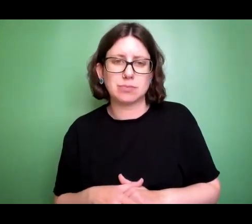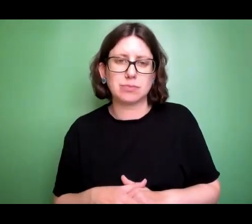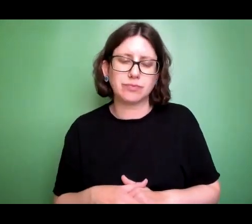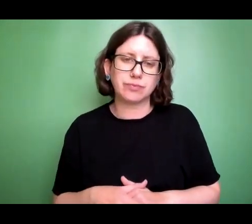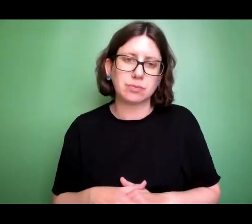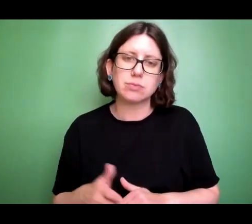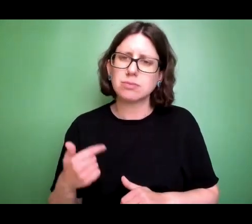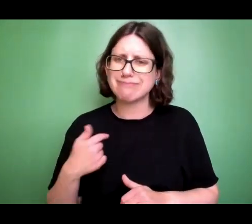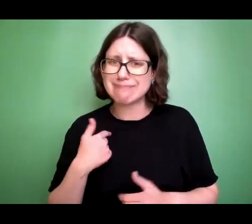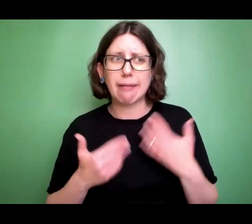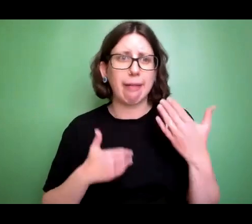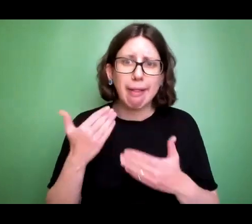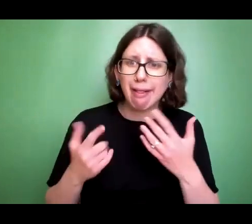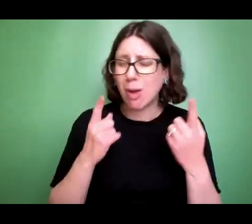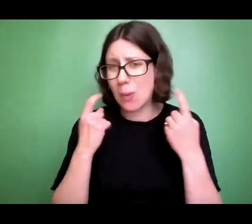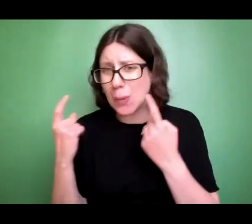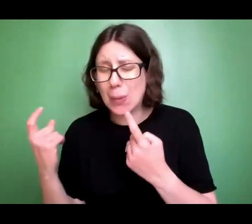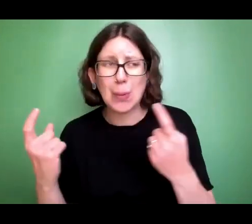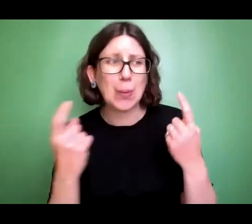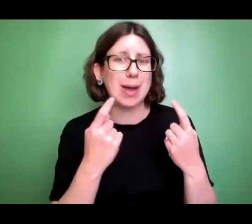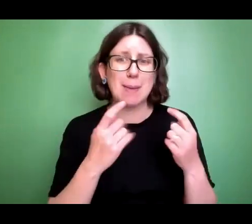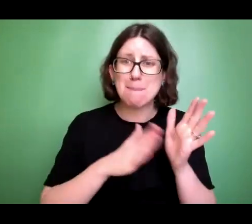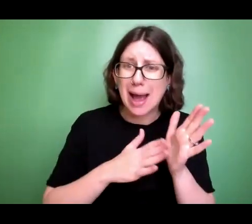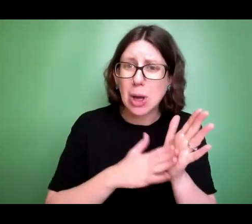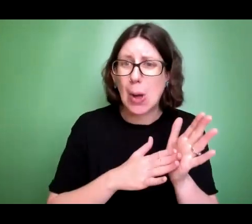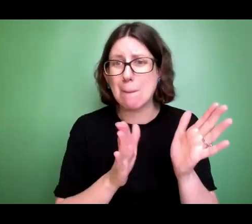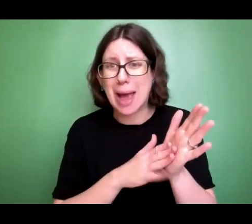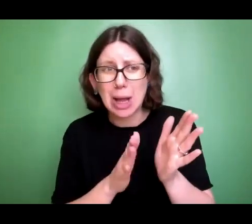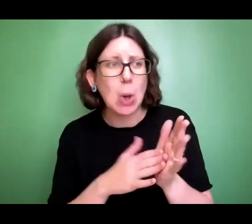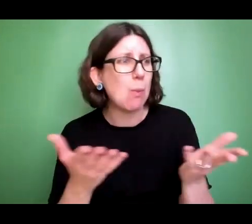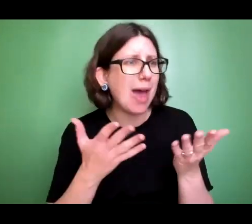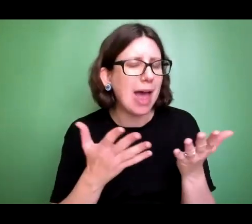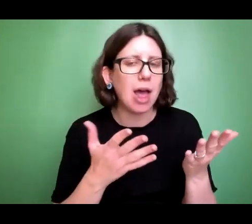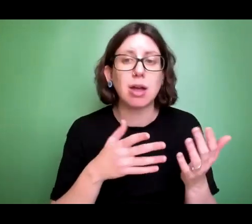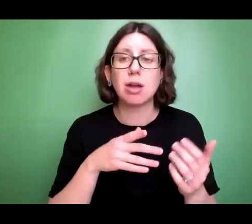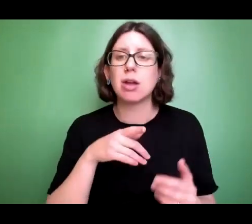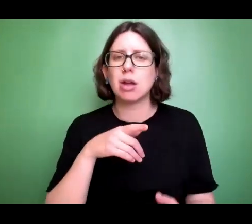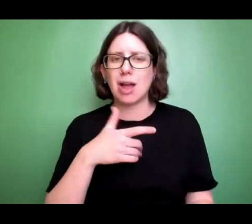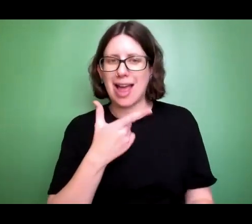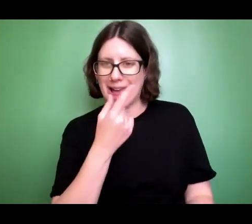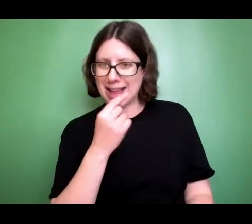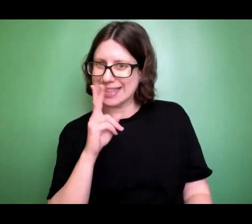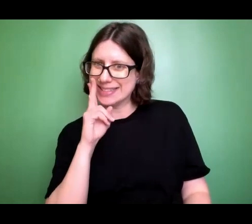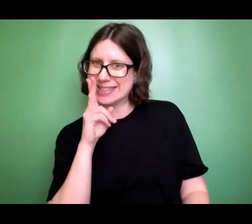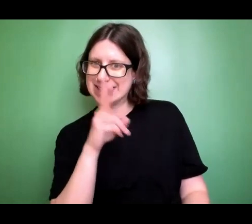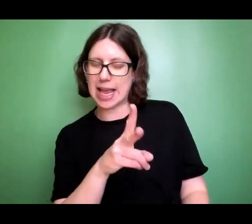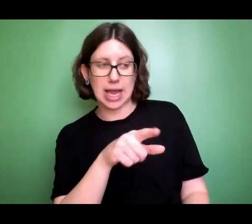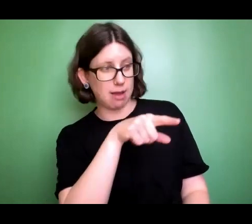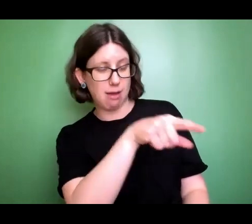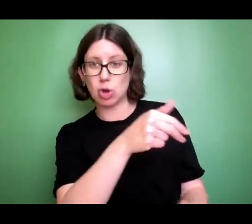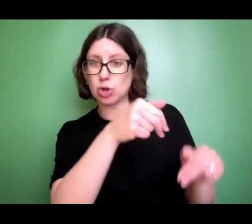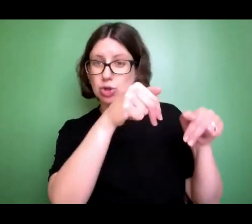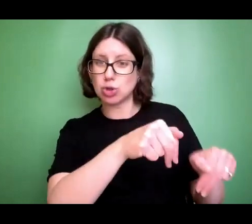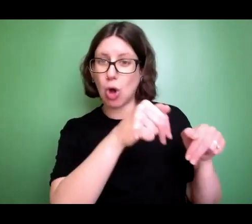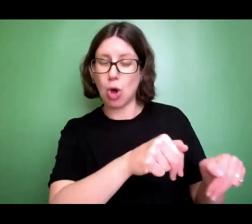And as time went on, I was still looking for her, calling her name. Out of nowhere, I see Mango running towards me.